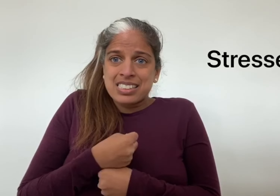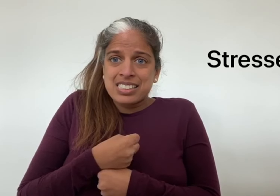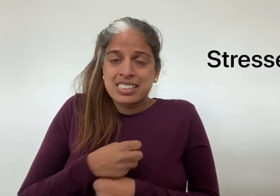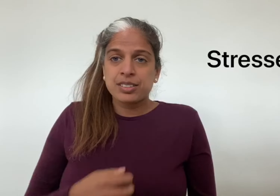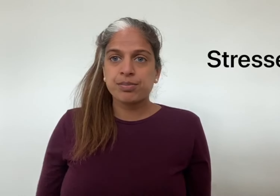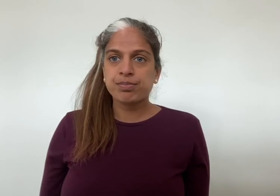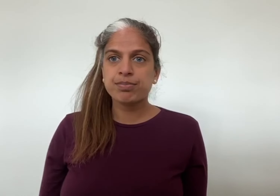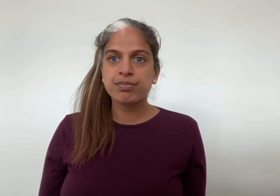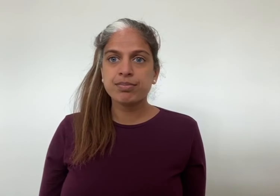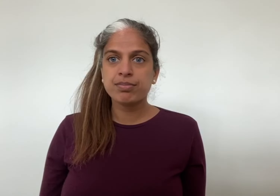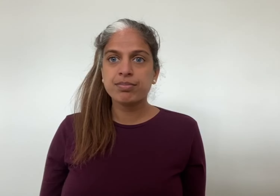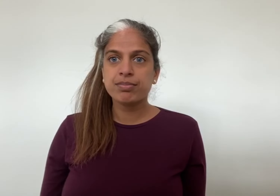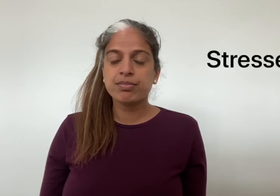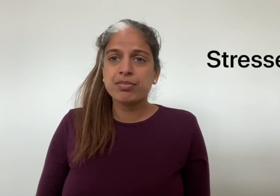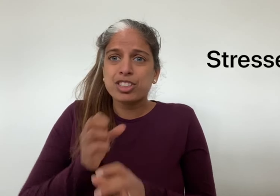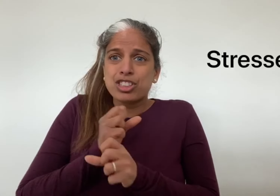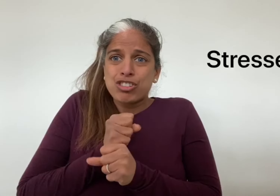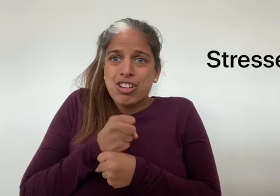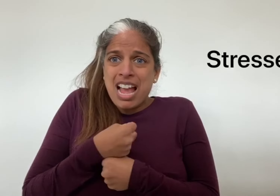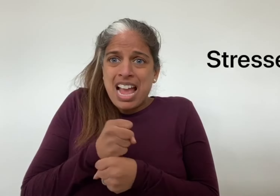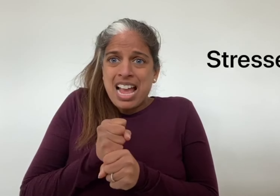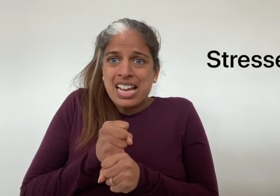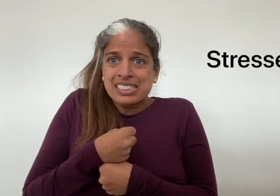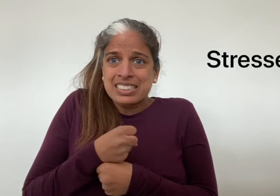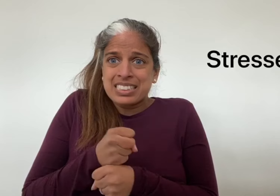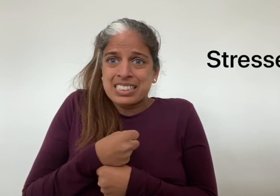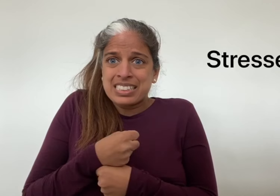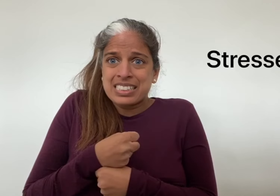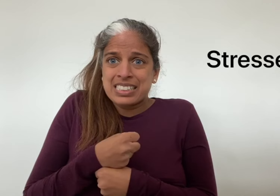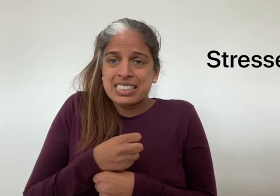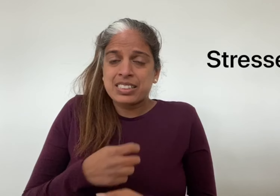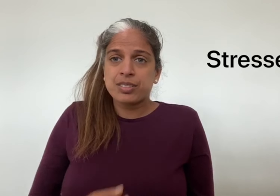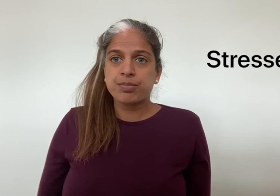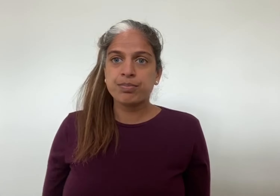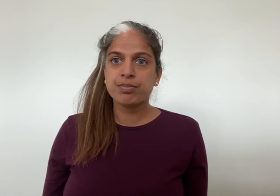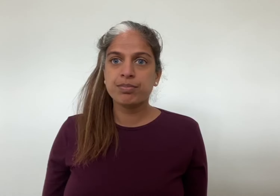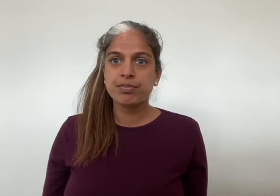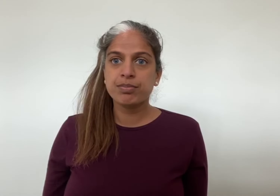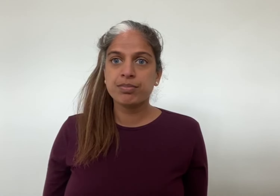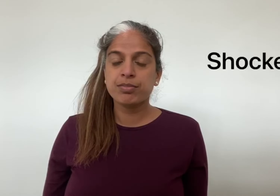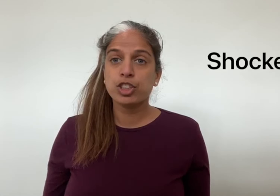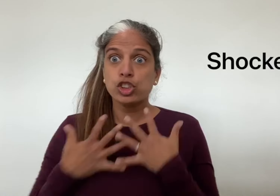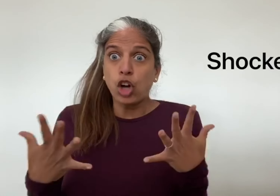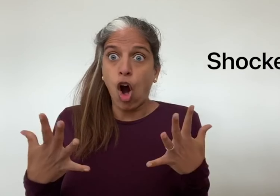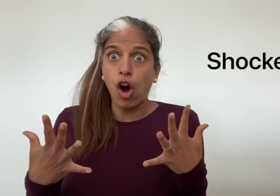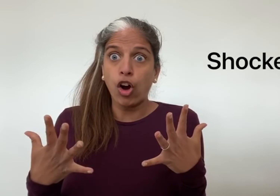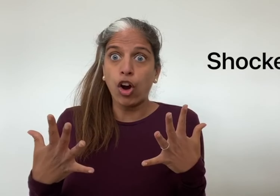stressed stressed stressed shocked